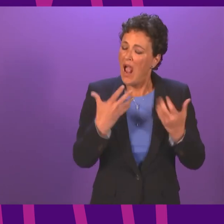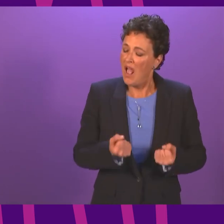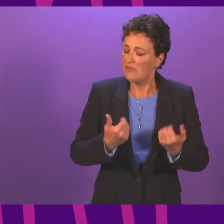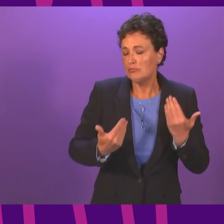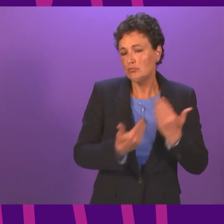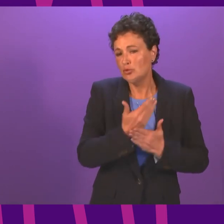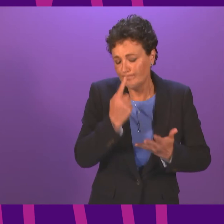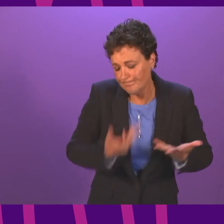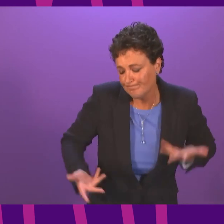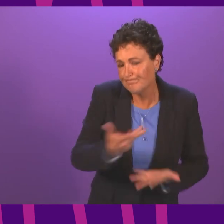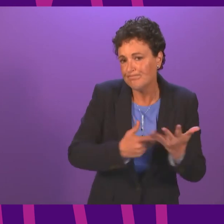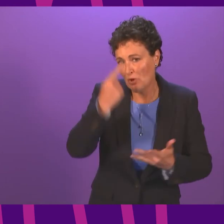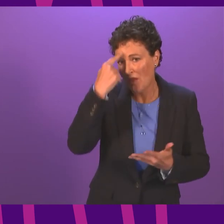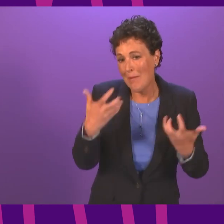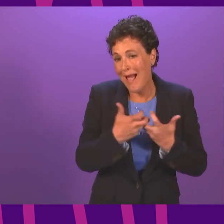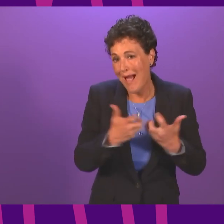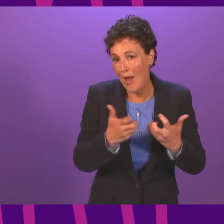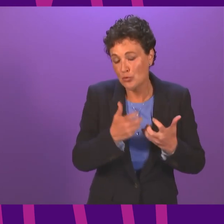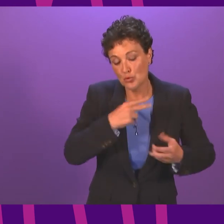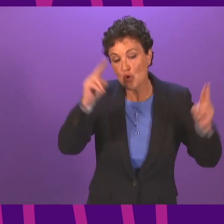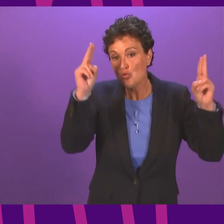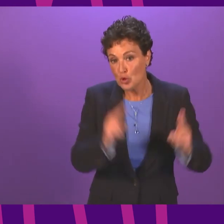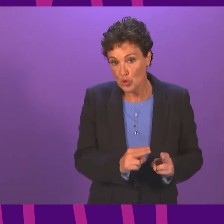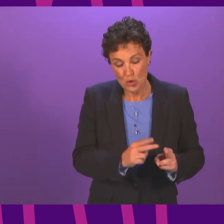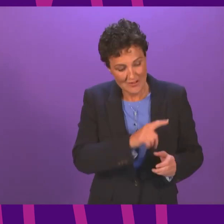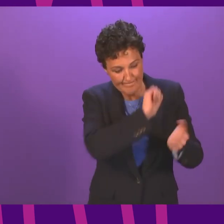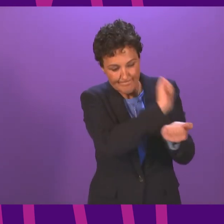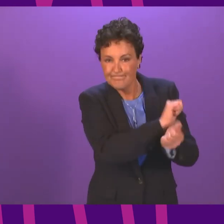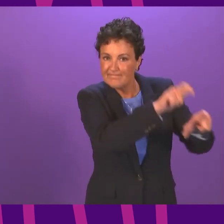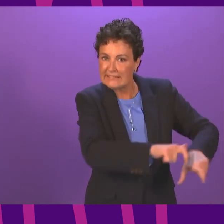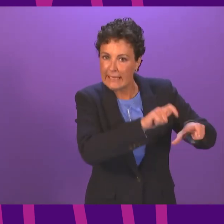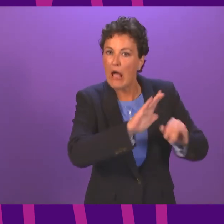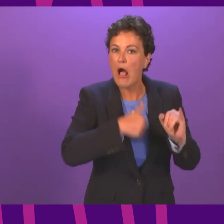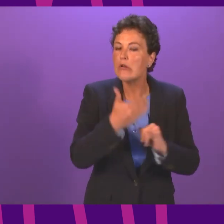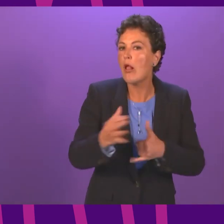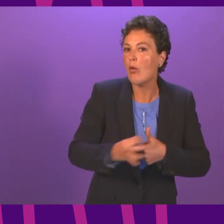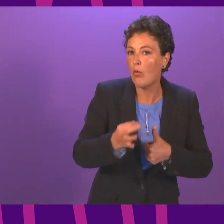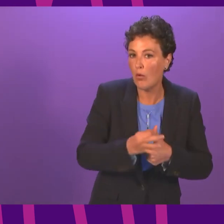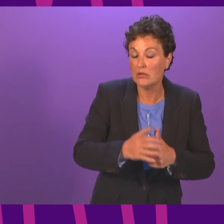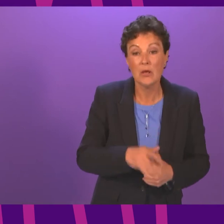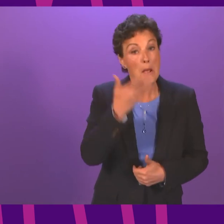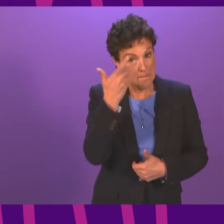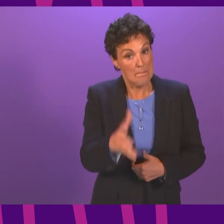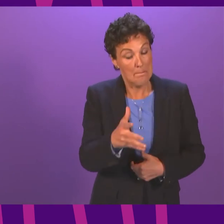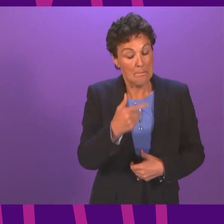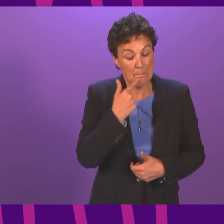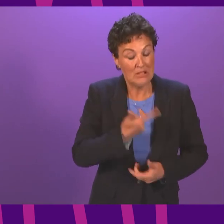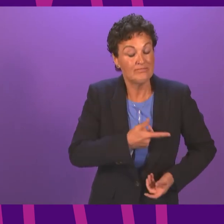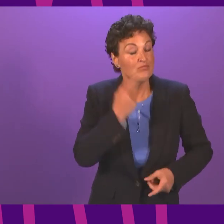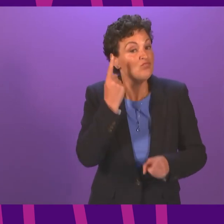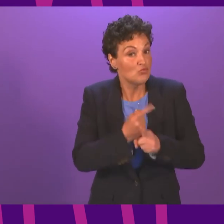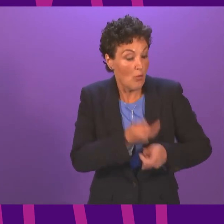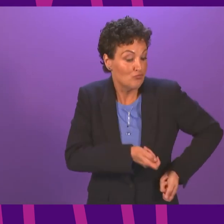end of last year the Scottish Government introduced regulations to Parliament as the first step in introducing electronically monitored bail